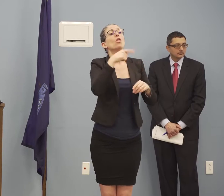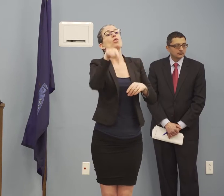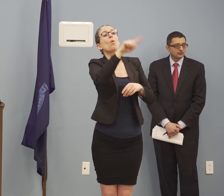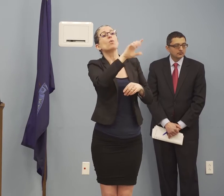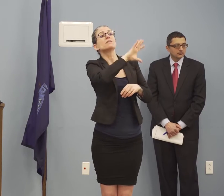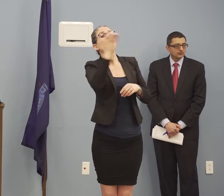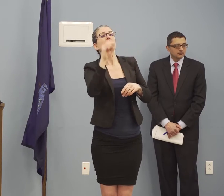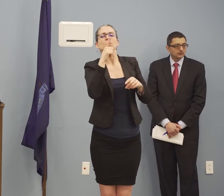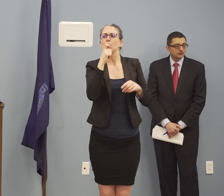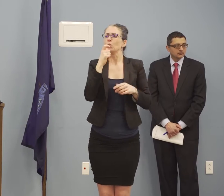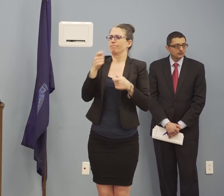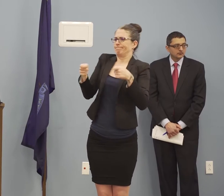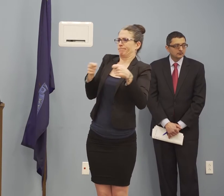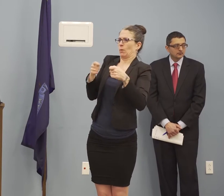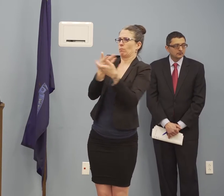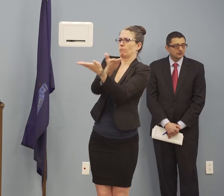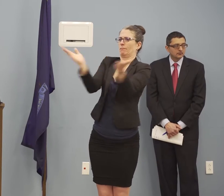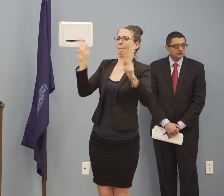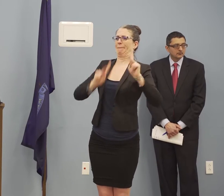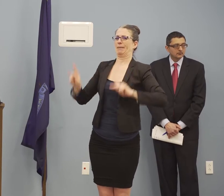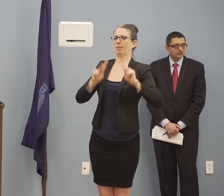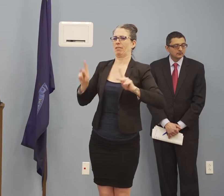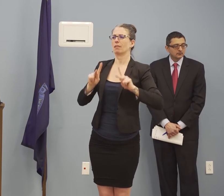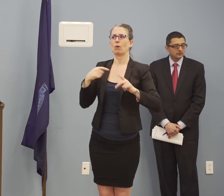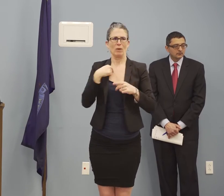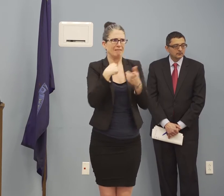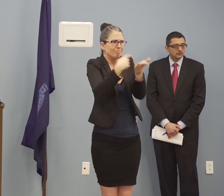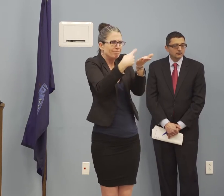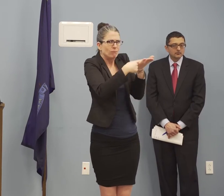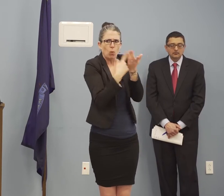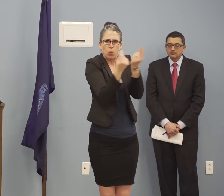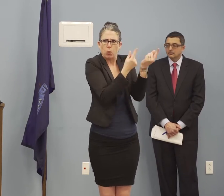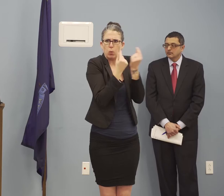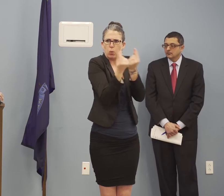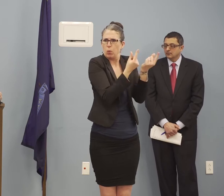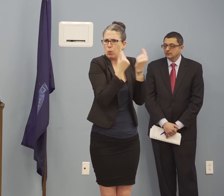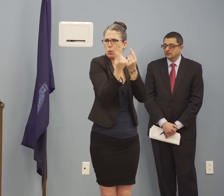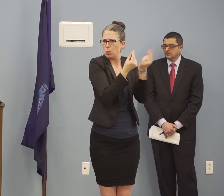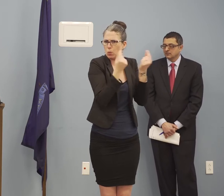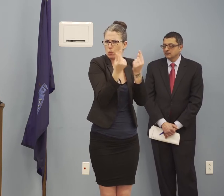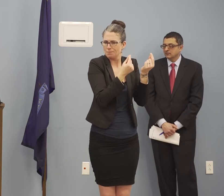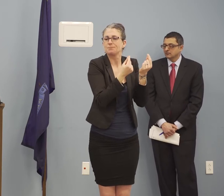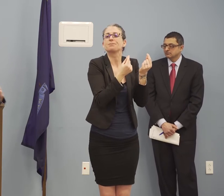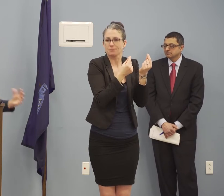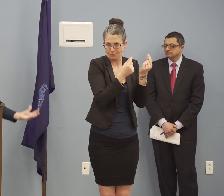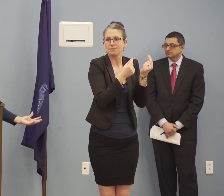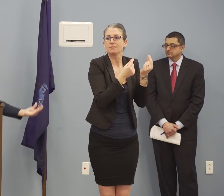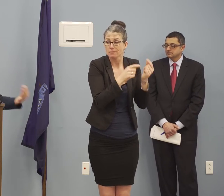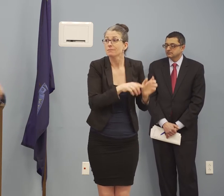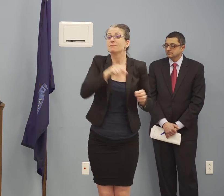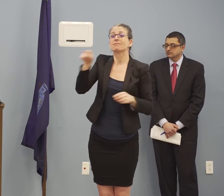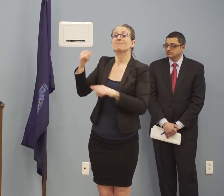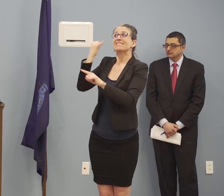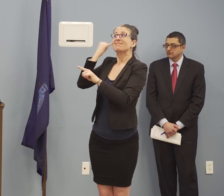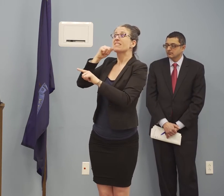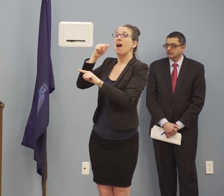recommending that each business be flexible with working hours and working spaces and places, minimizing